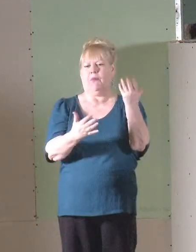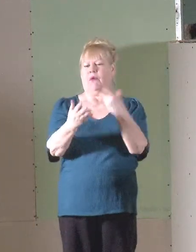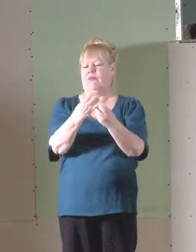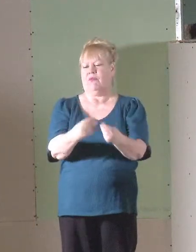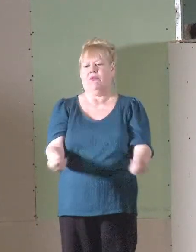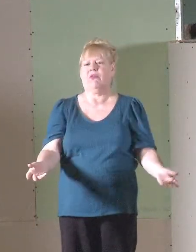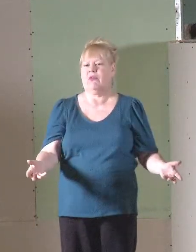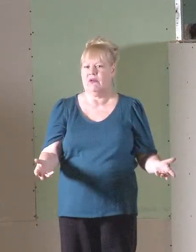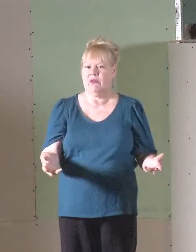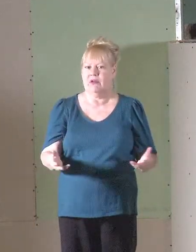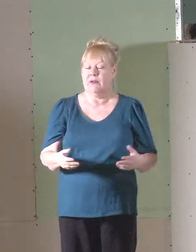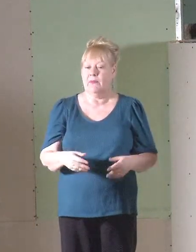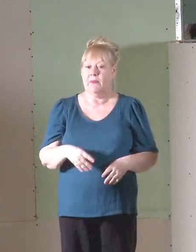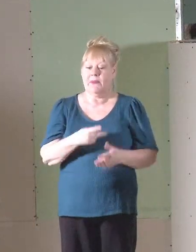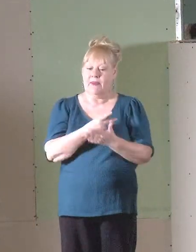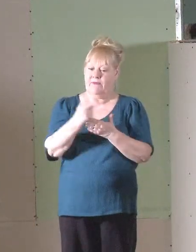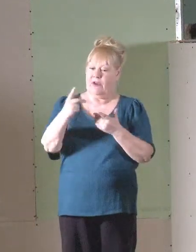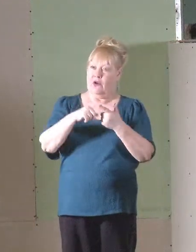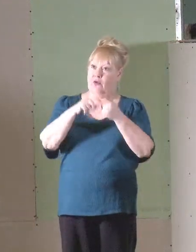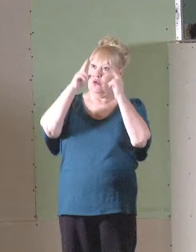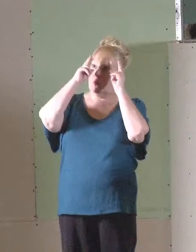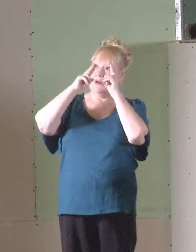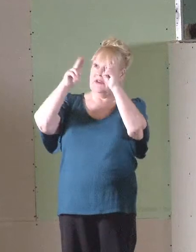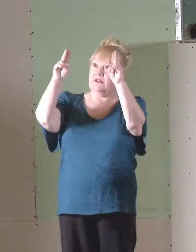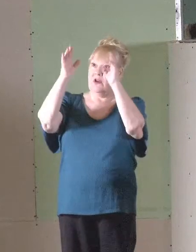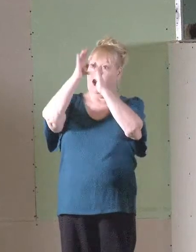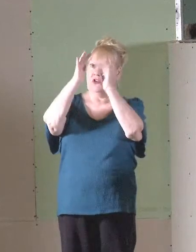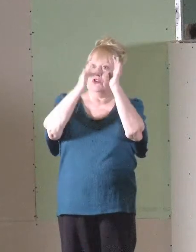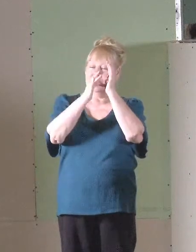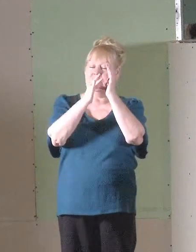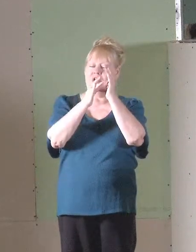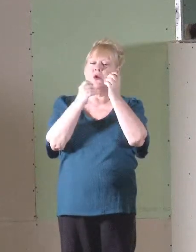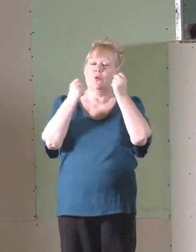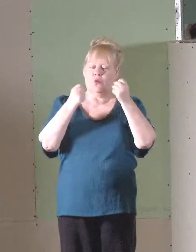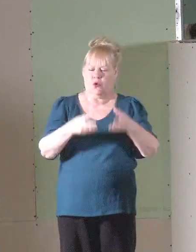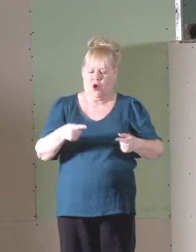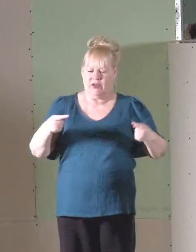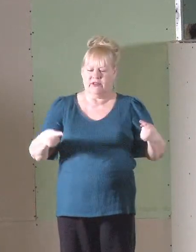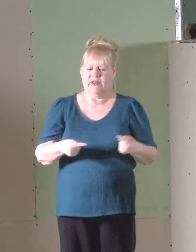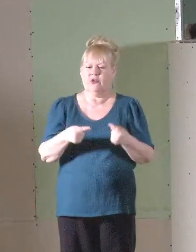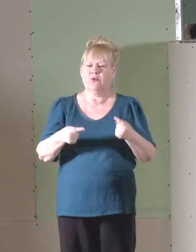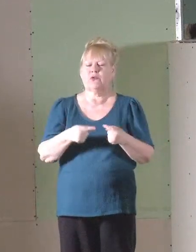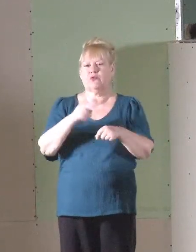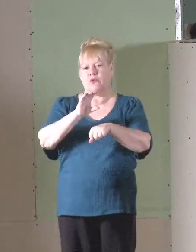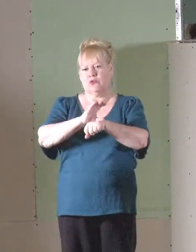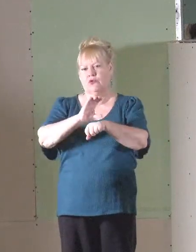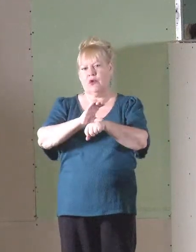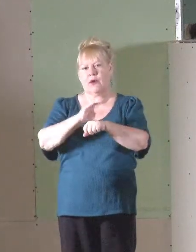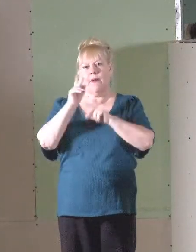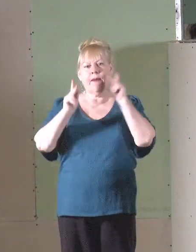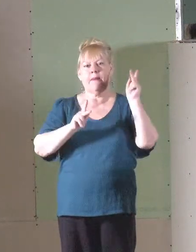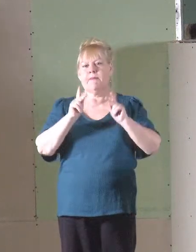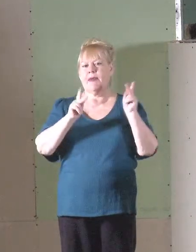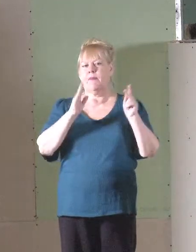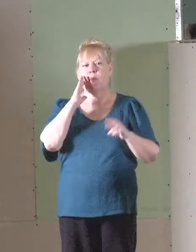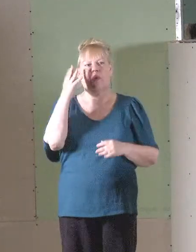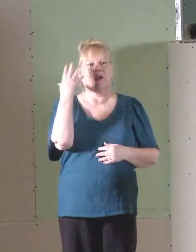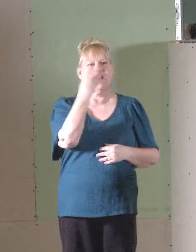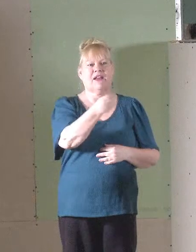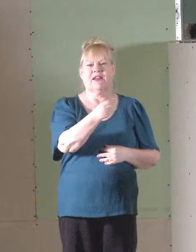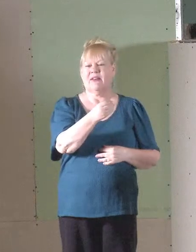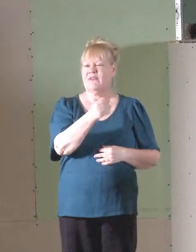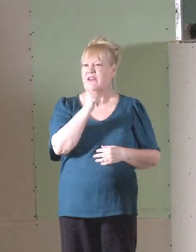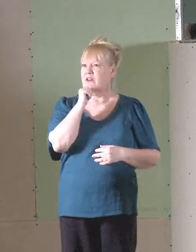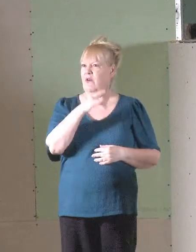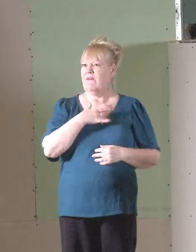you see, the failure to exalt Jesus in this way results in injury to the church. People walk out of here in no way